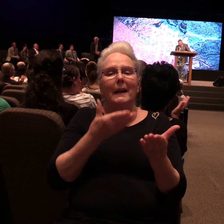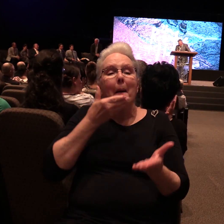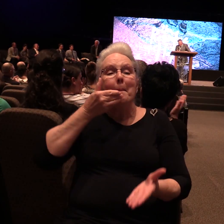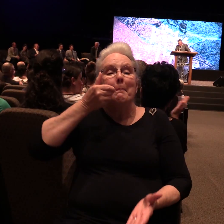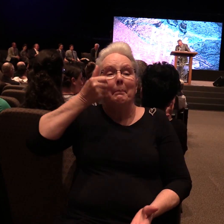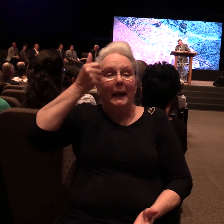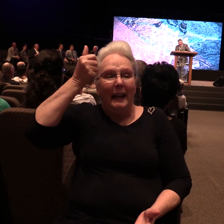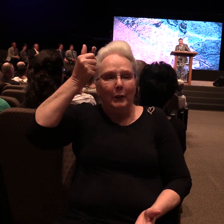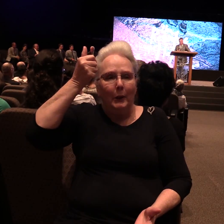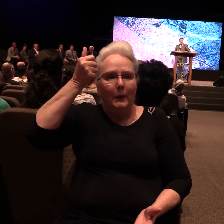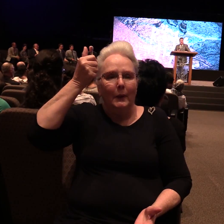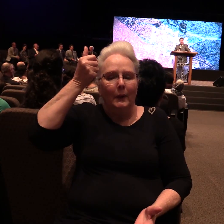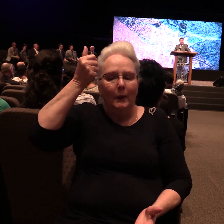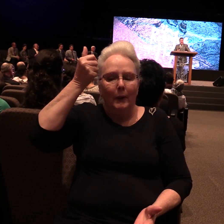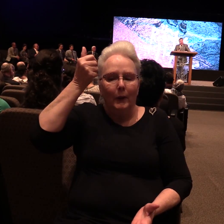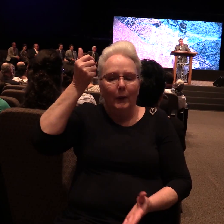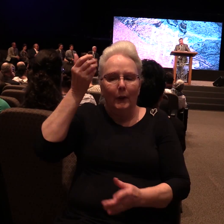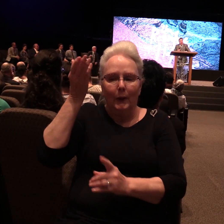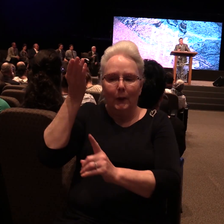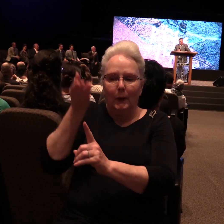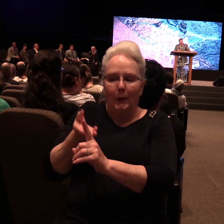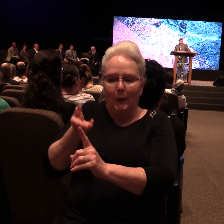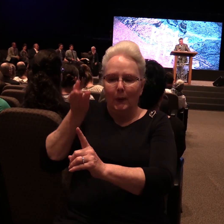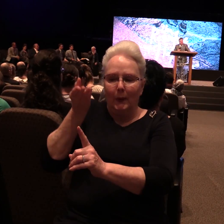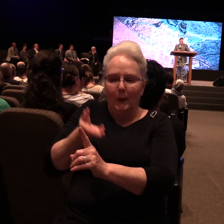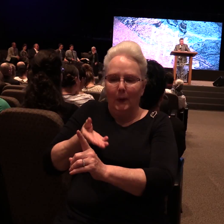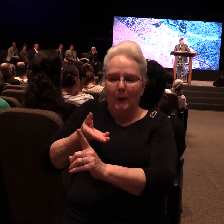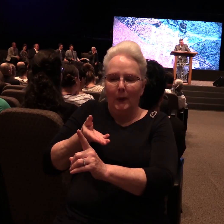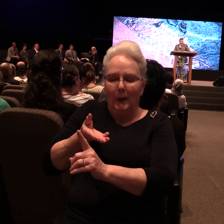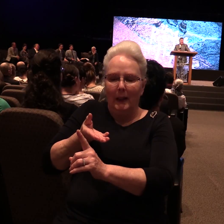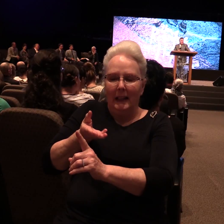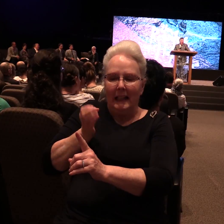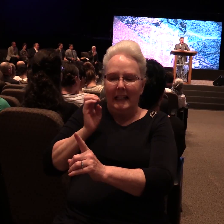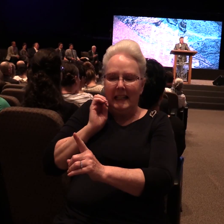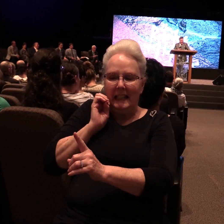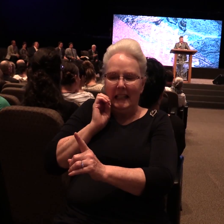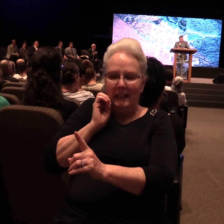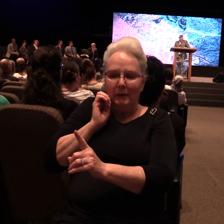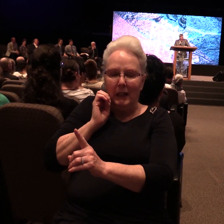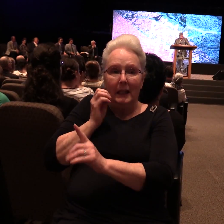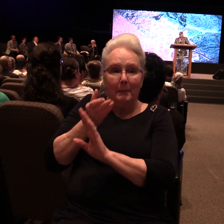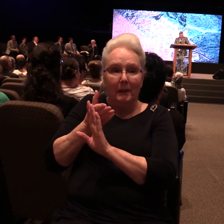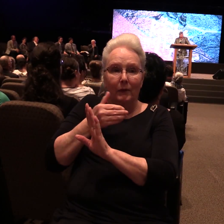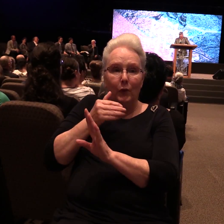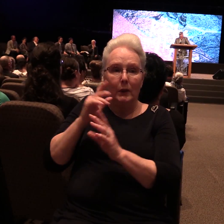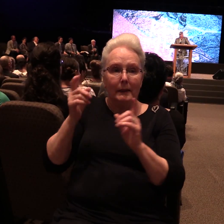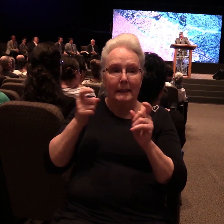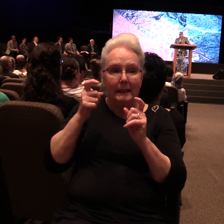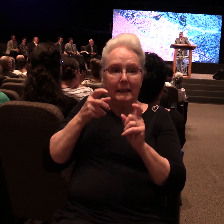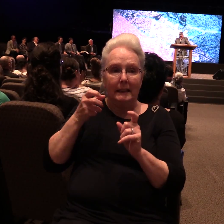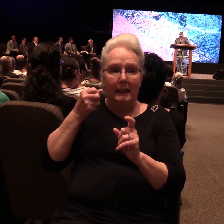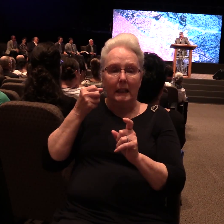There she stood. In all her perfection before sin, marred God's creation.